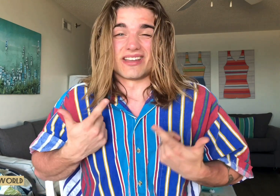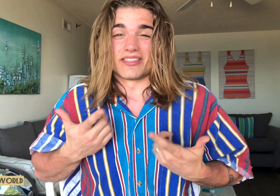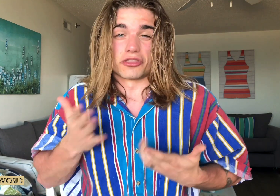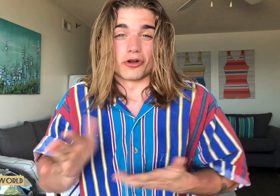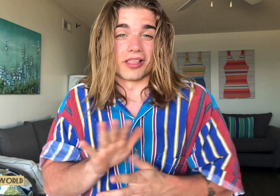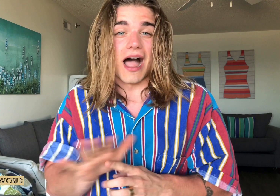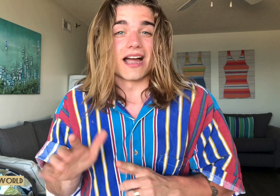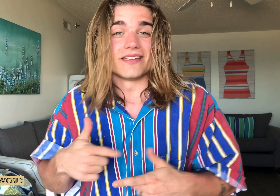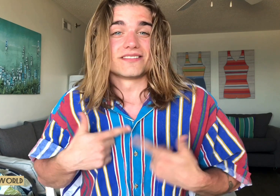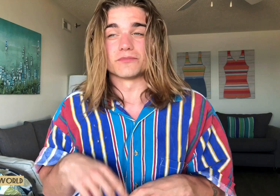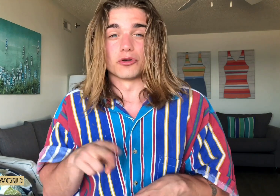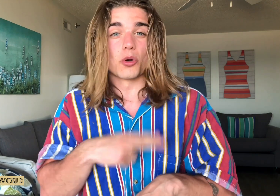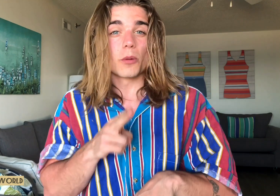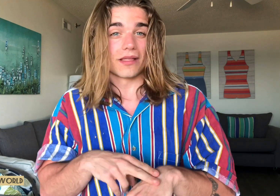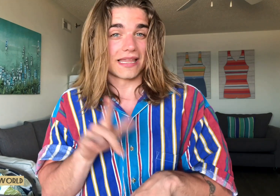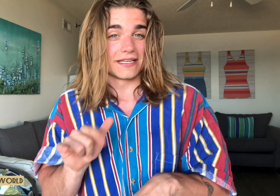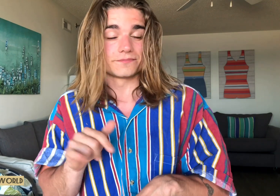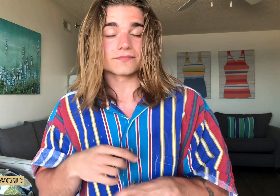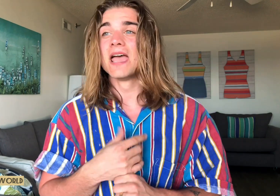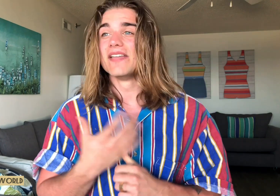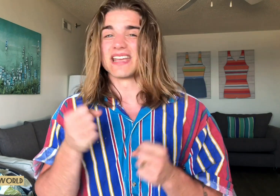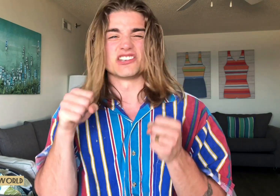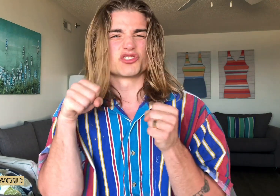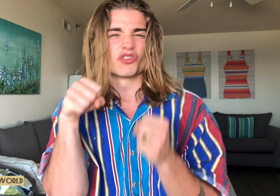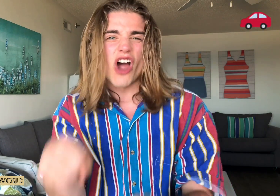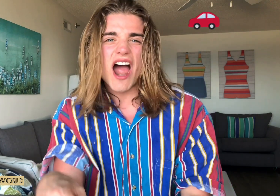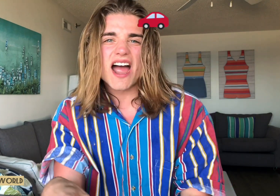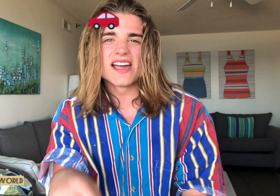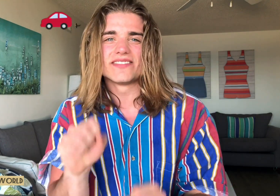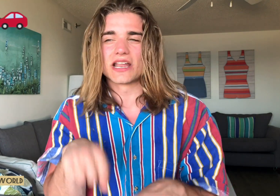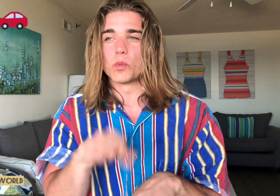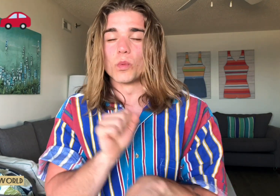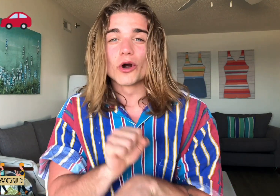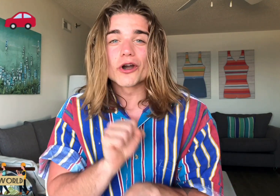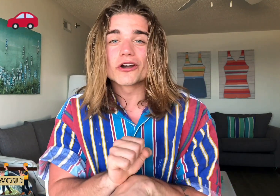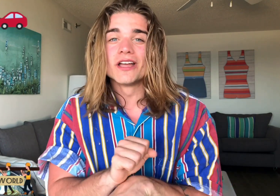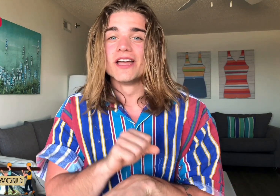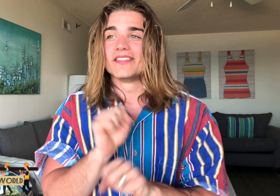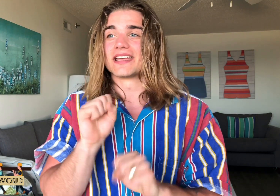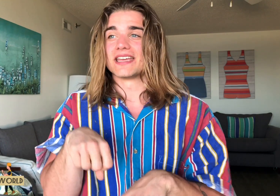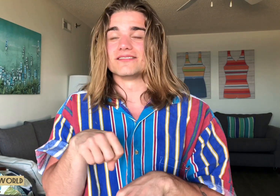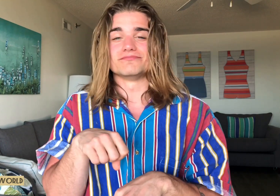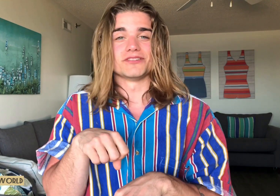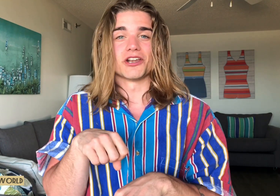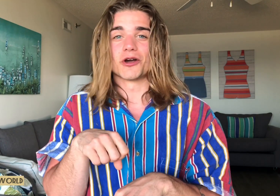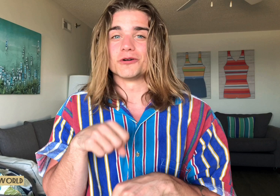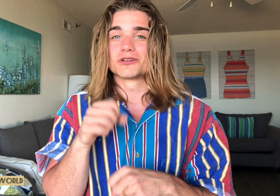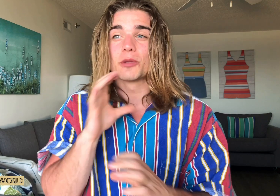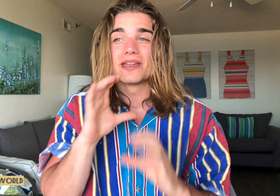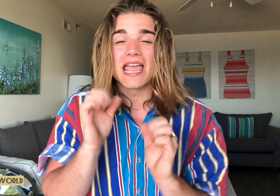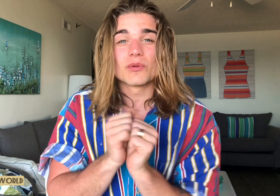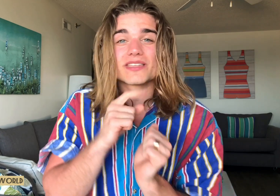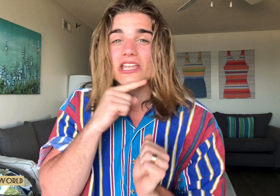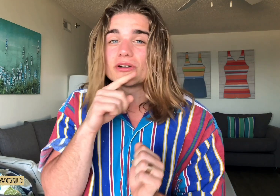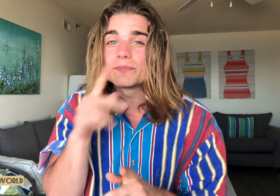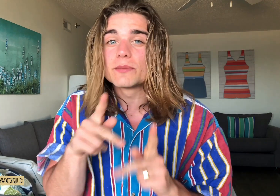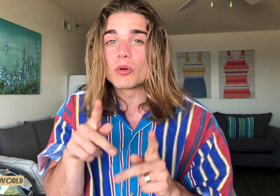their lives normally. They can drive, they can work, they can you know communicate with hearing people